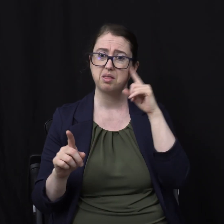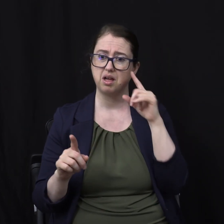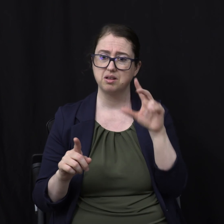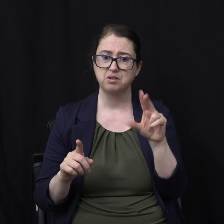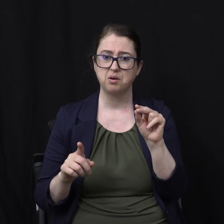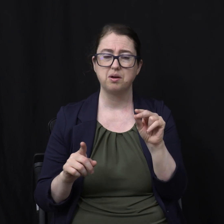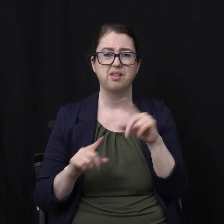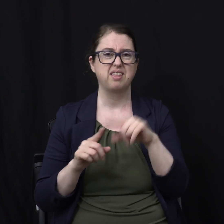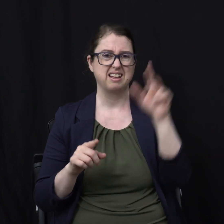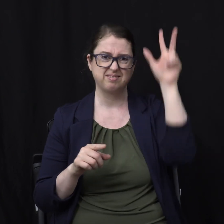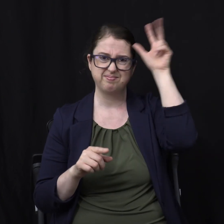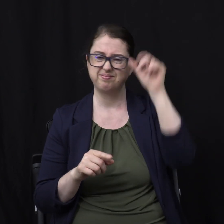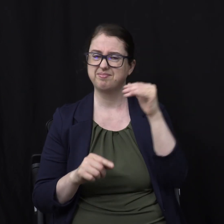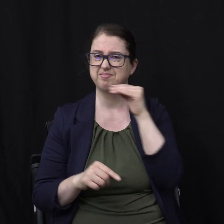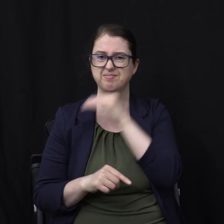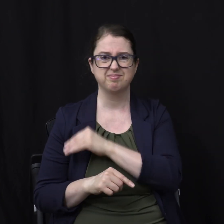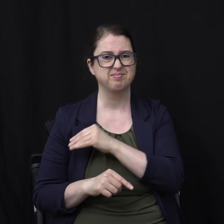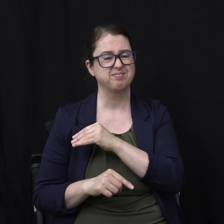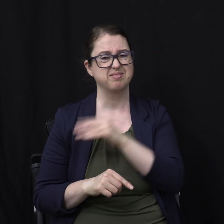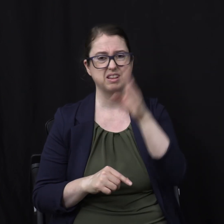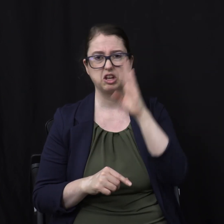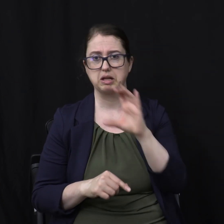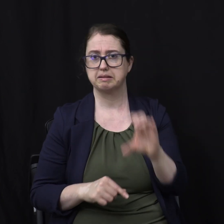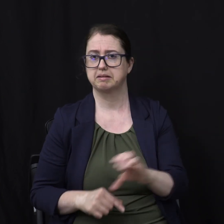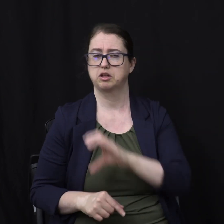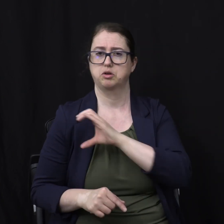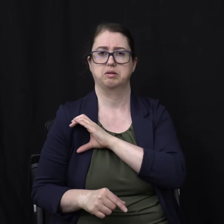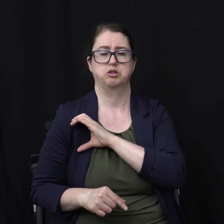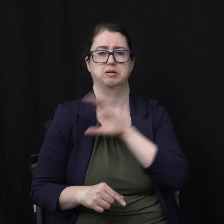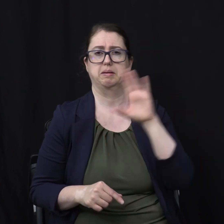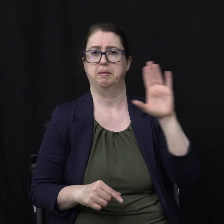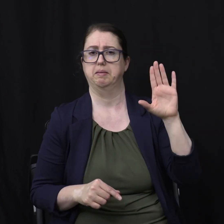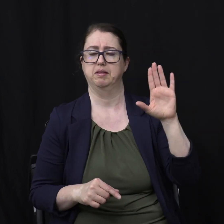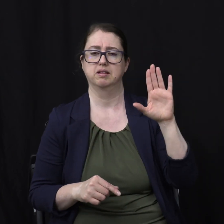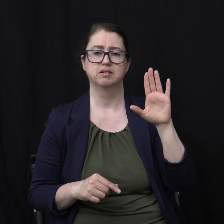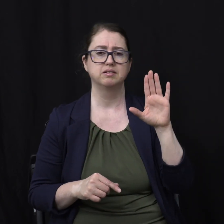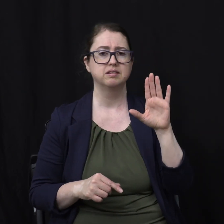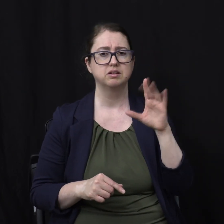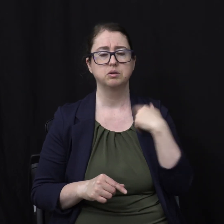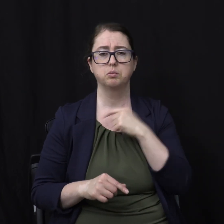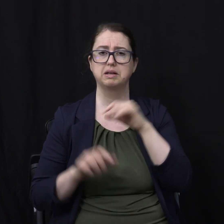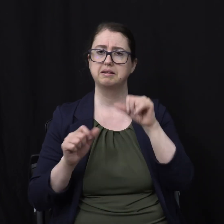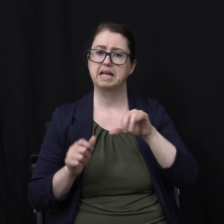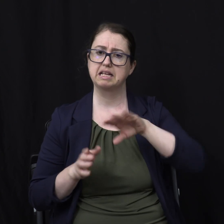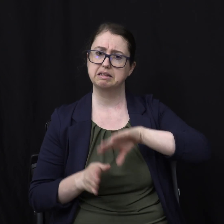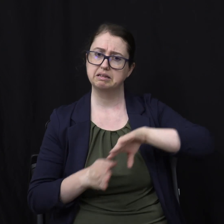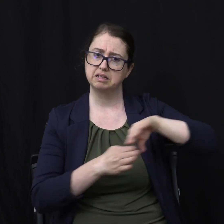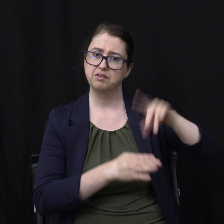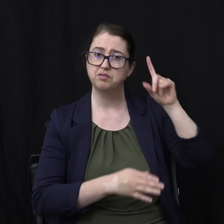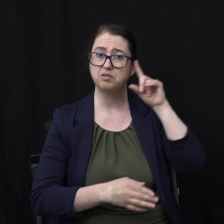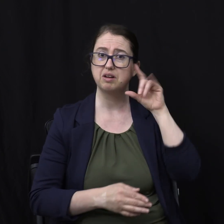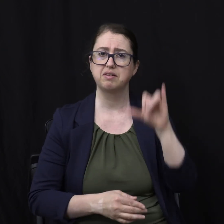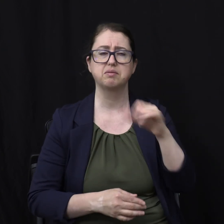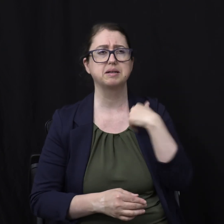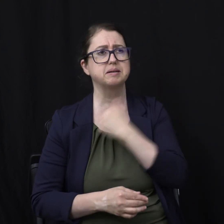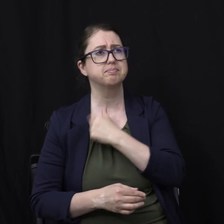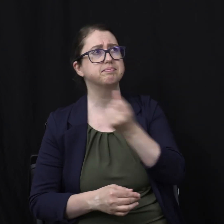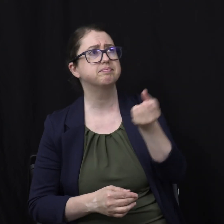This satanic lie About God's character Can be Cast aside forever And beholding God And his character